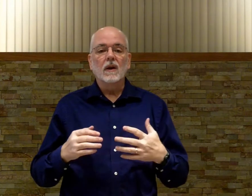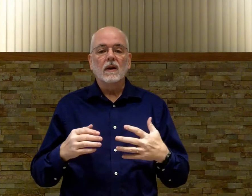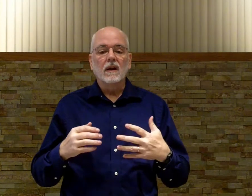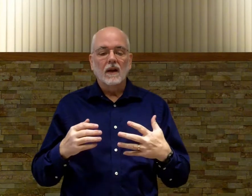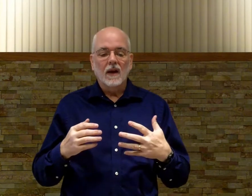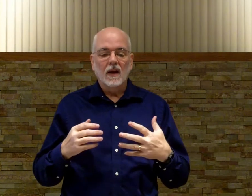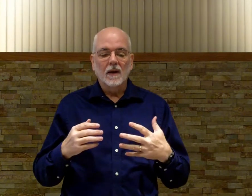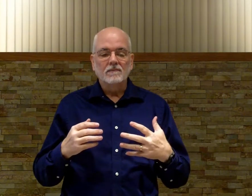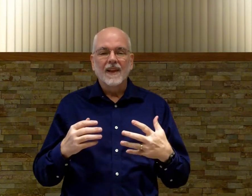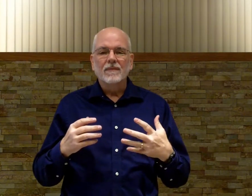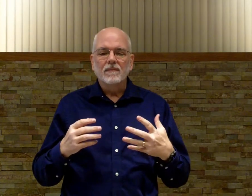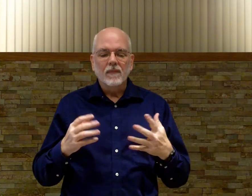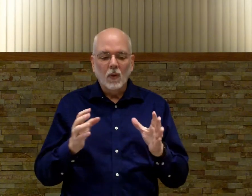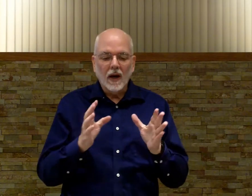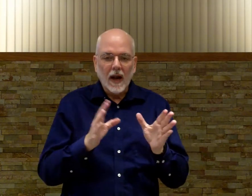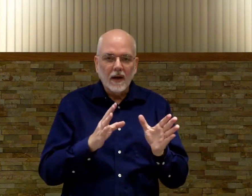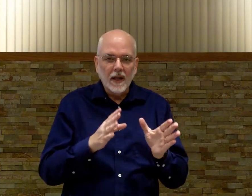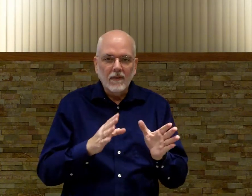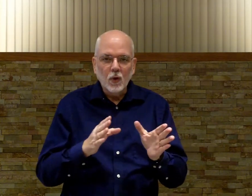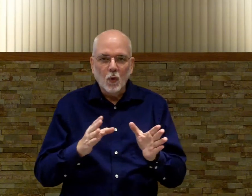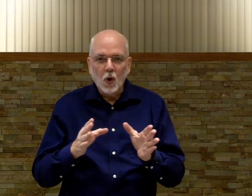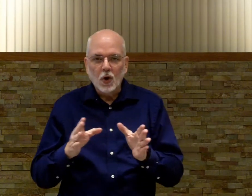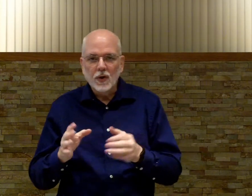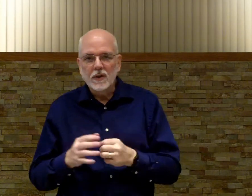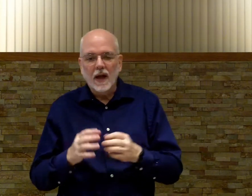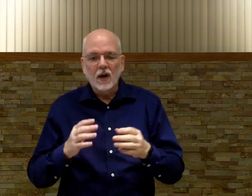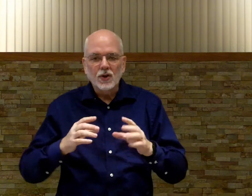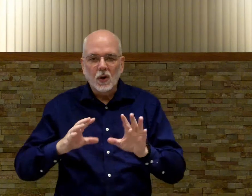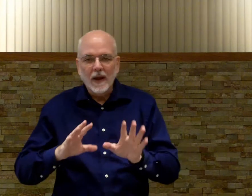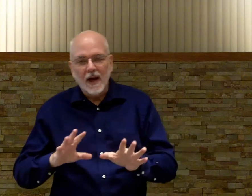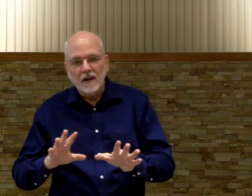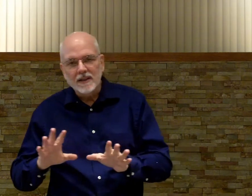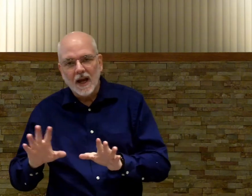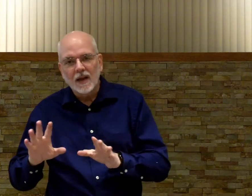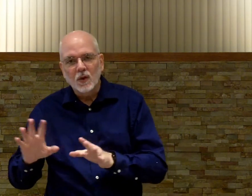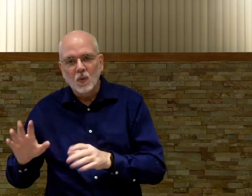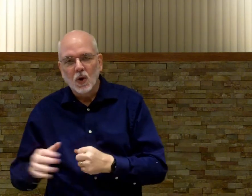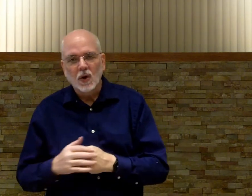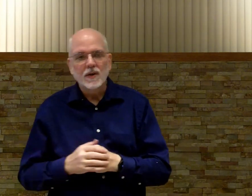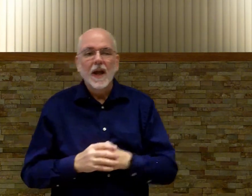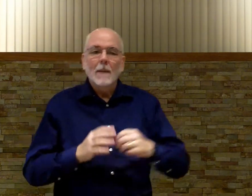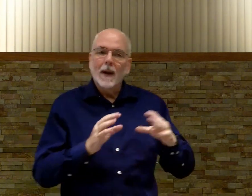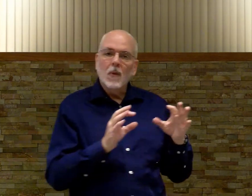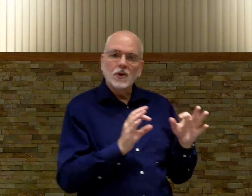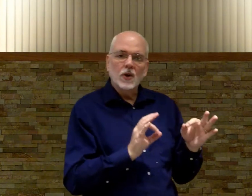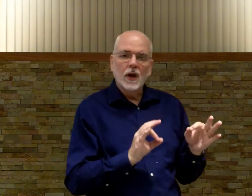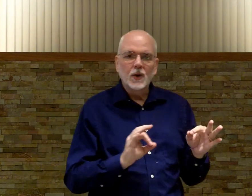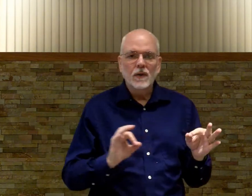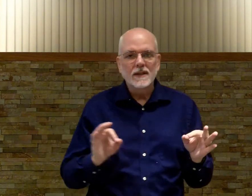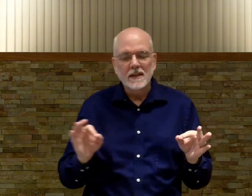it we're going to I'm going to give you the words I'm going to show you how to sign the words but I'm also going to do this